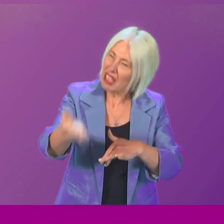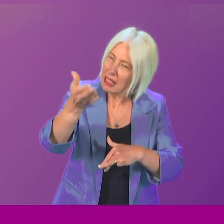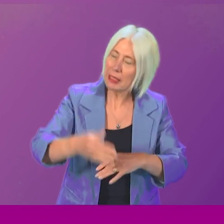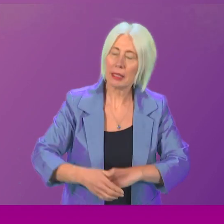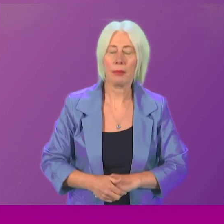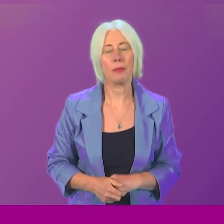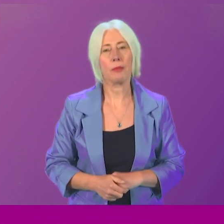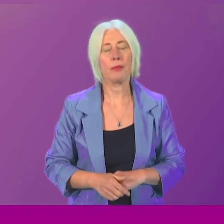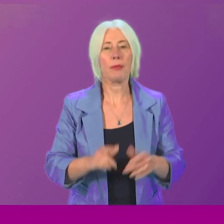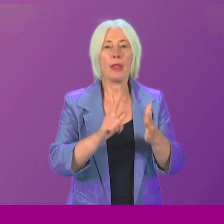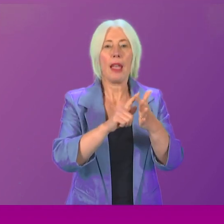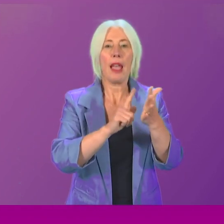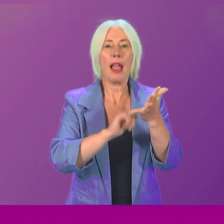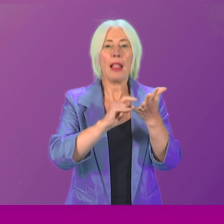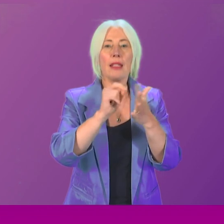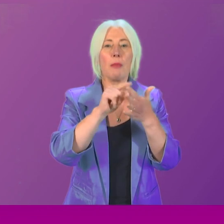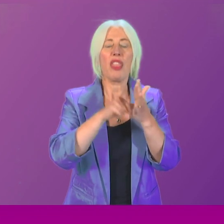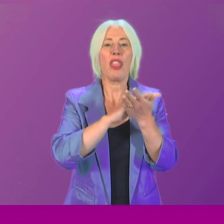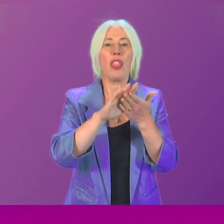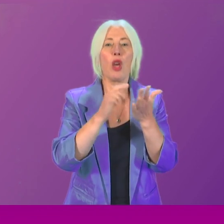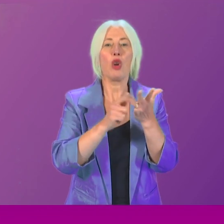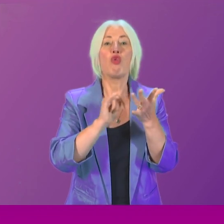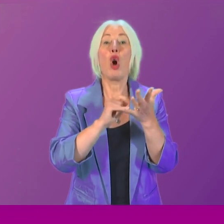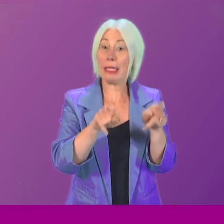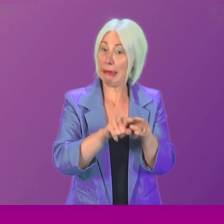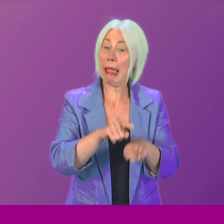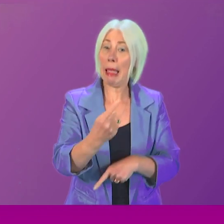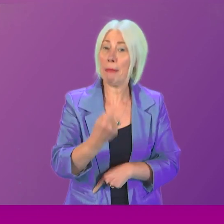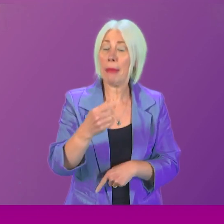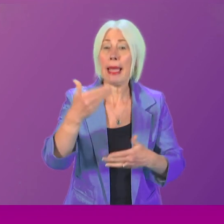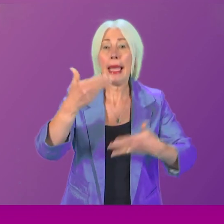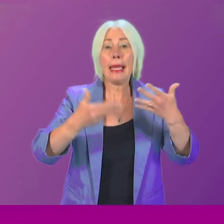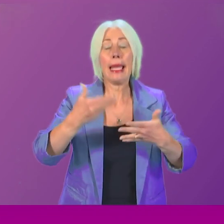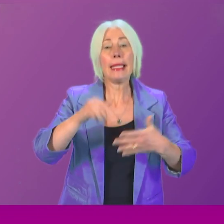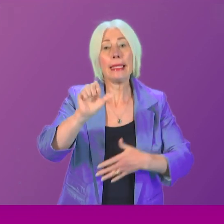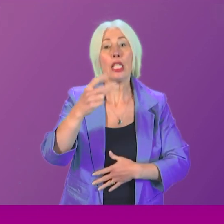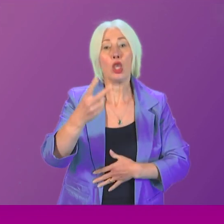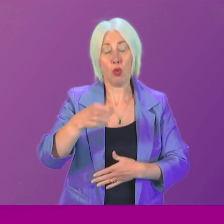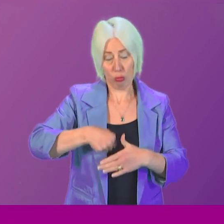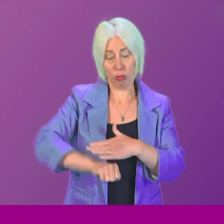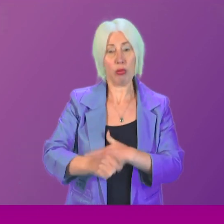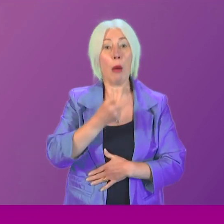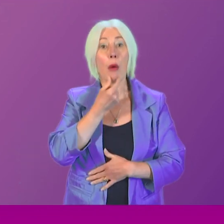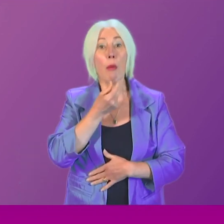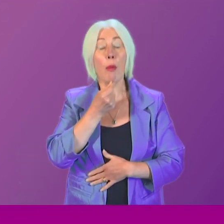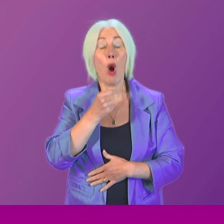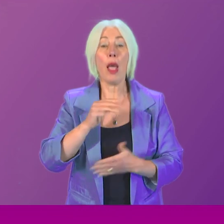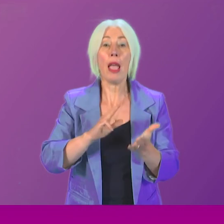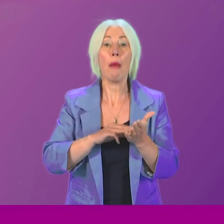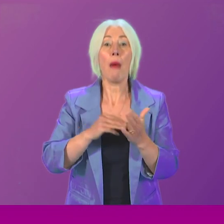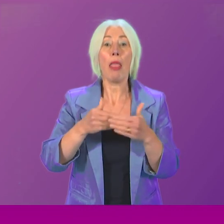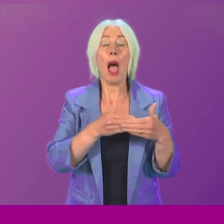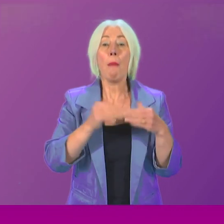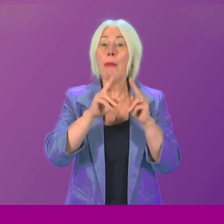Elspeth Ross faced her own ordeal. In 1962, she gave birth to her son in a mother and baby home in Glasgow.